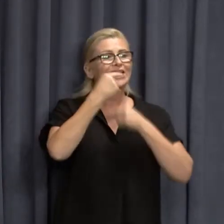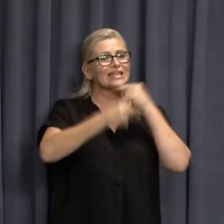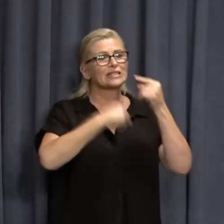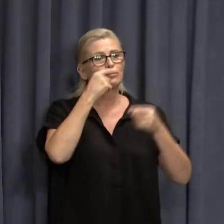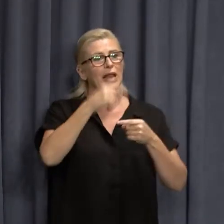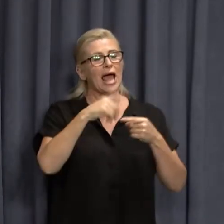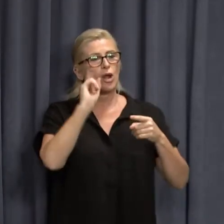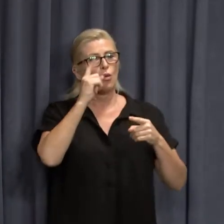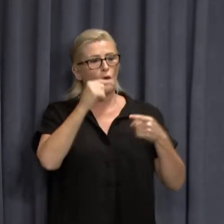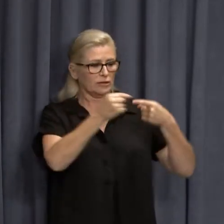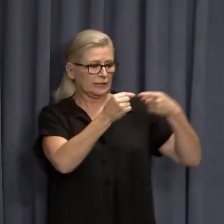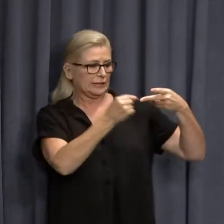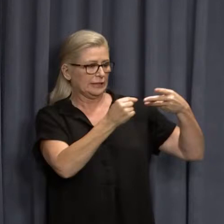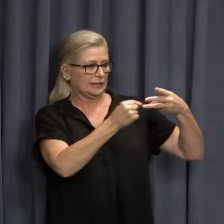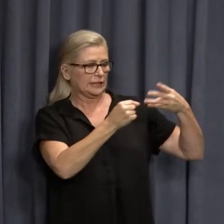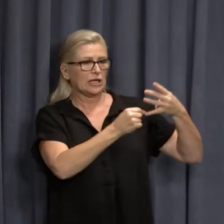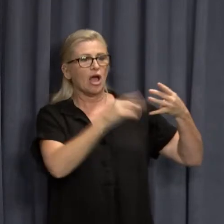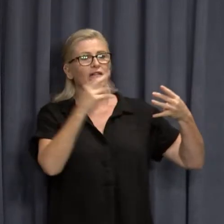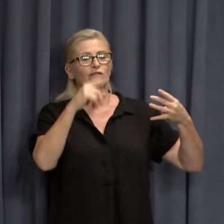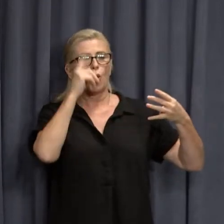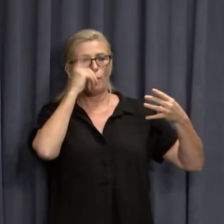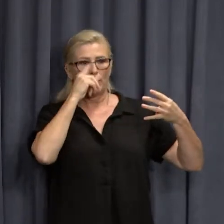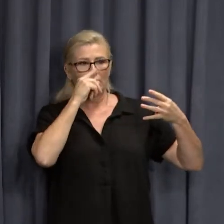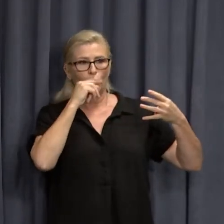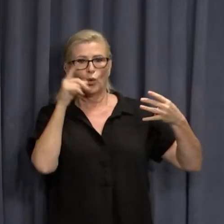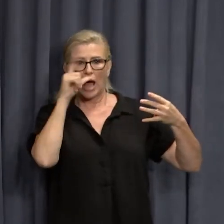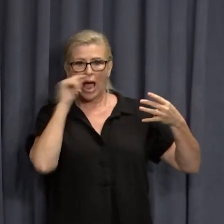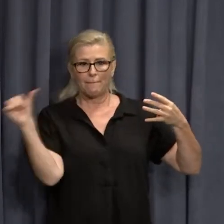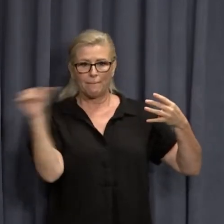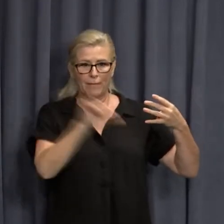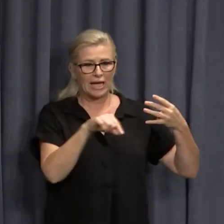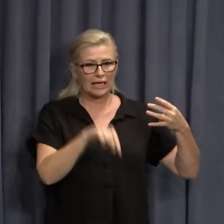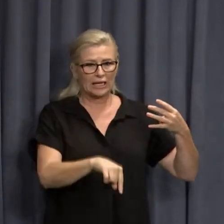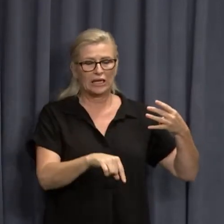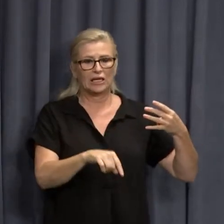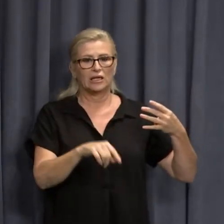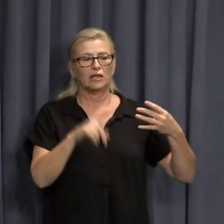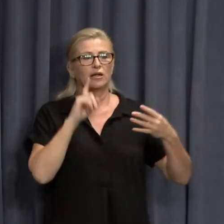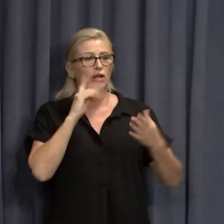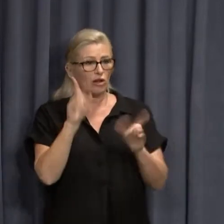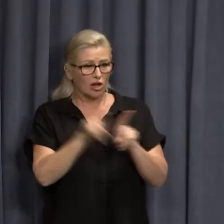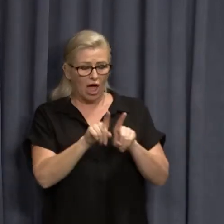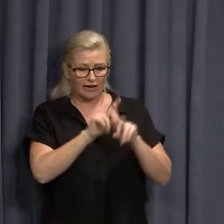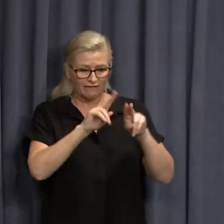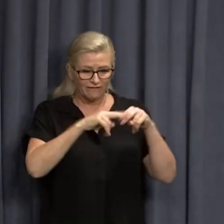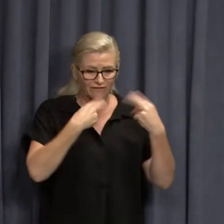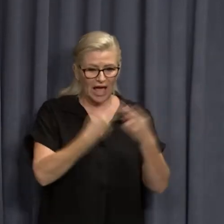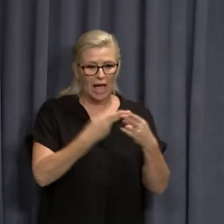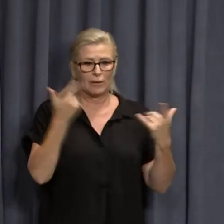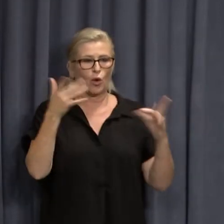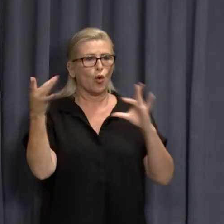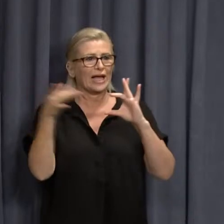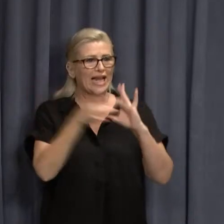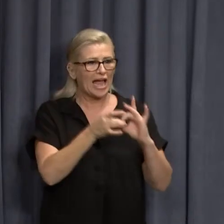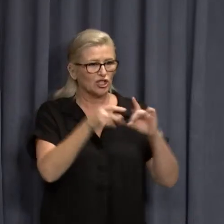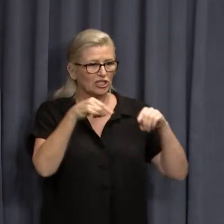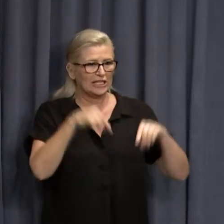people, strong recent connections or direct legitimate family connections?